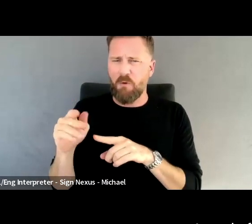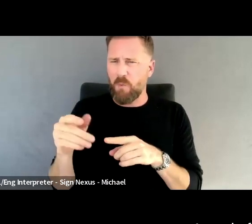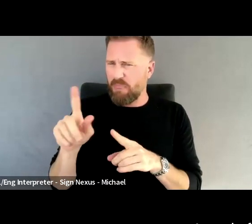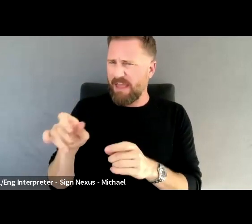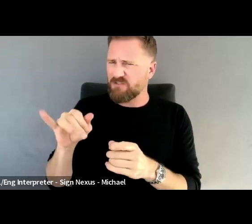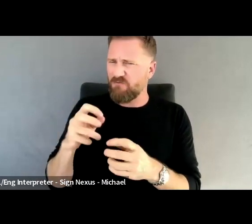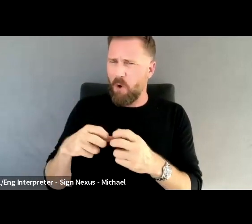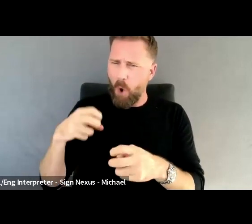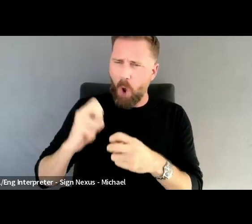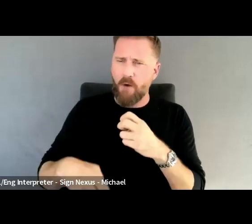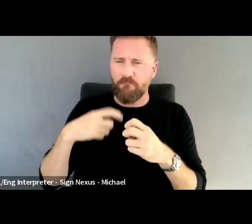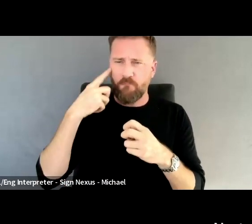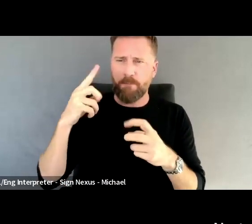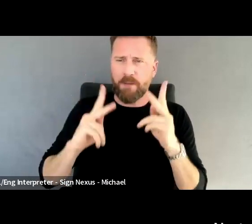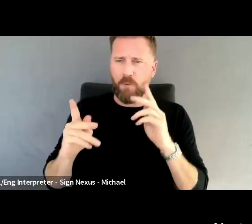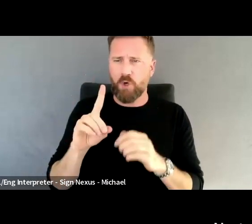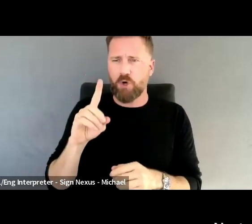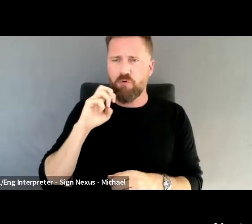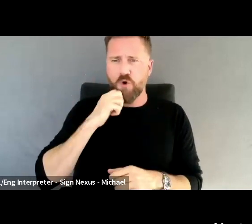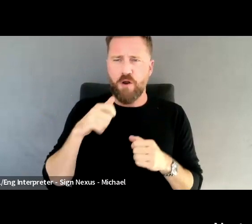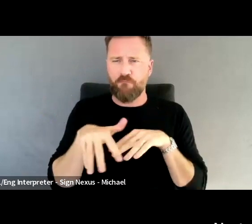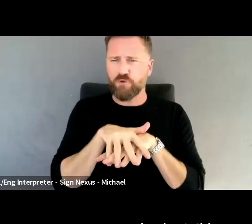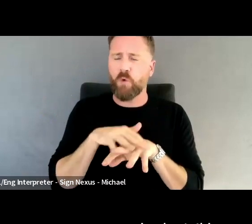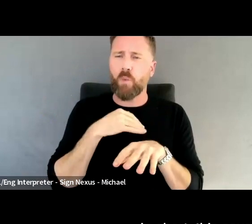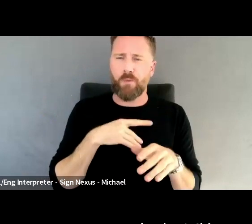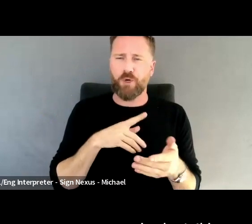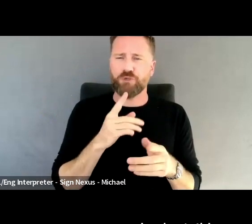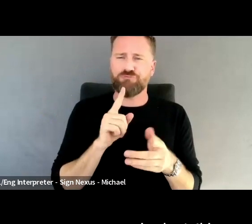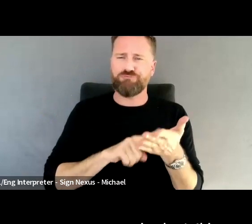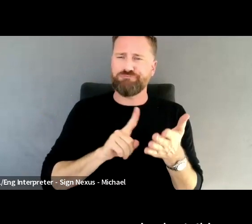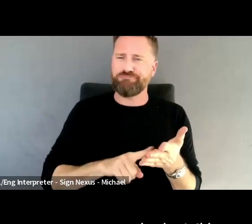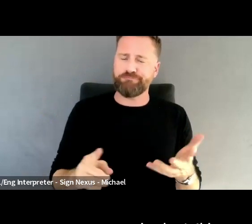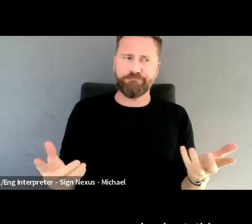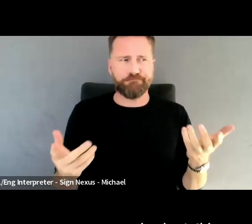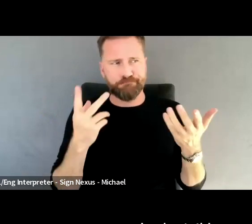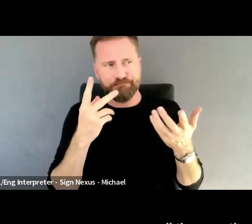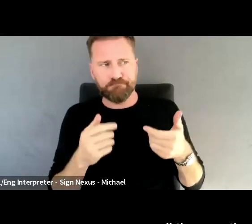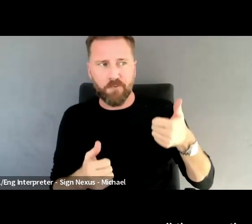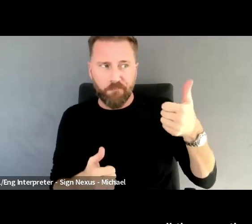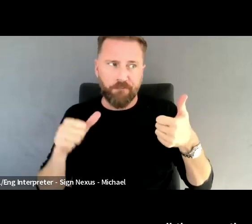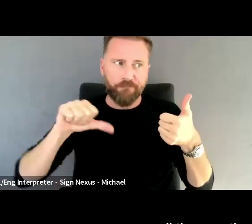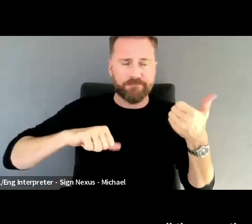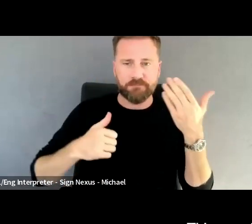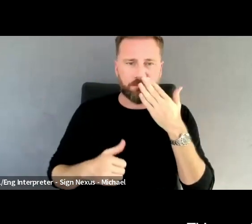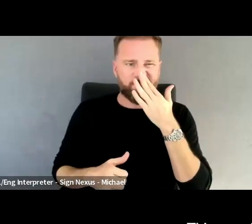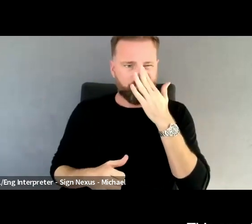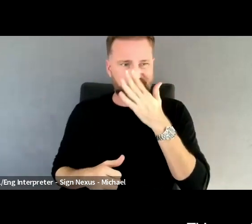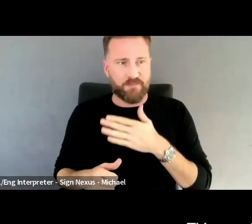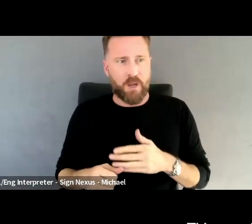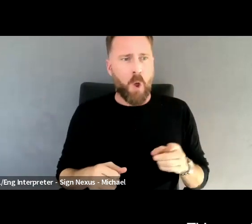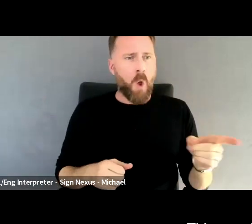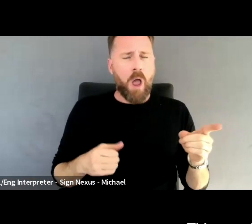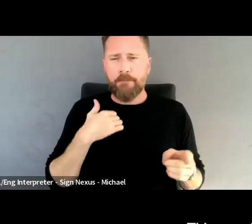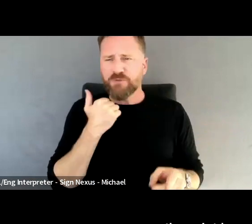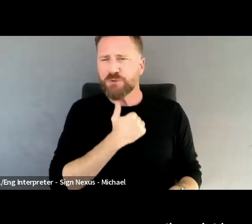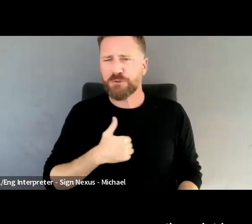completion. Next slide, please. In short, this says you can engage people all the way through. Oh, I'm so sorry. This one,